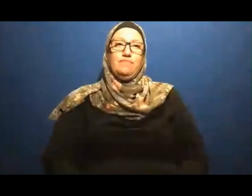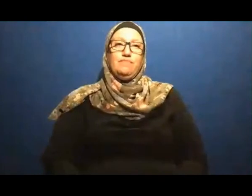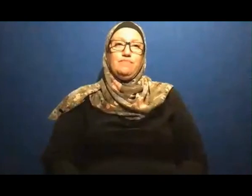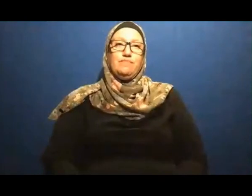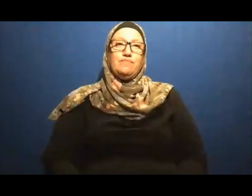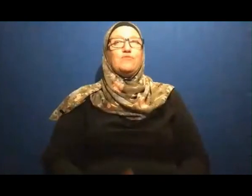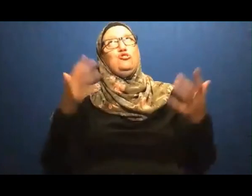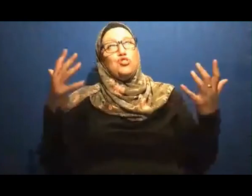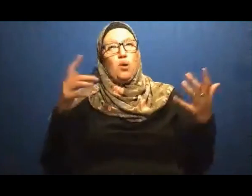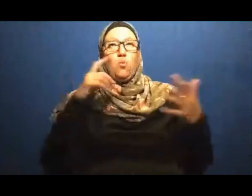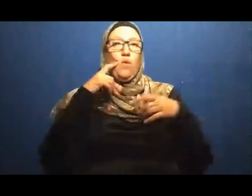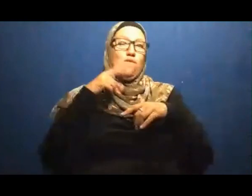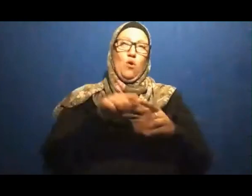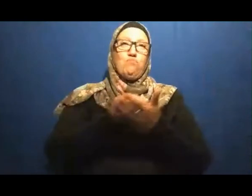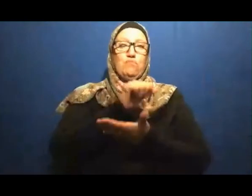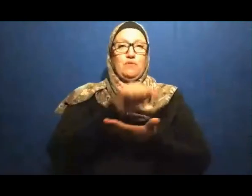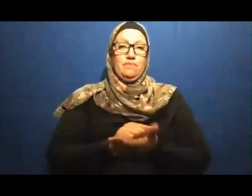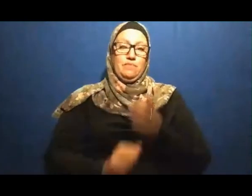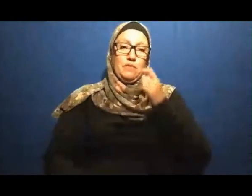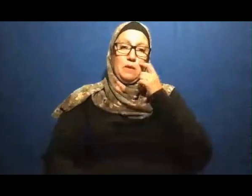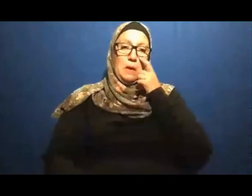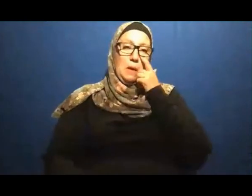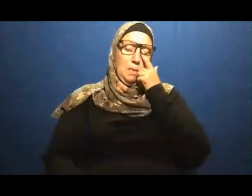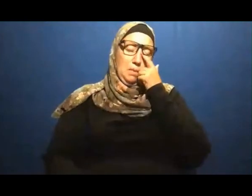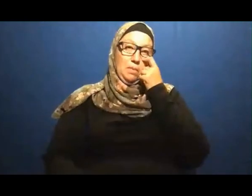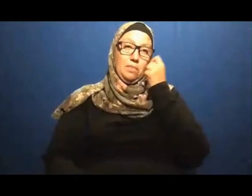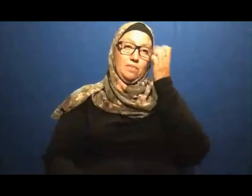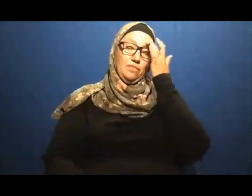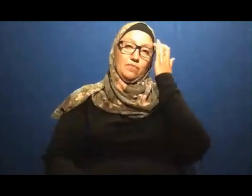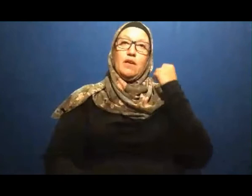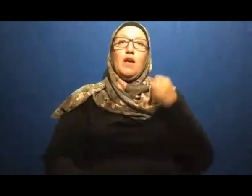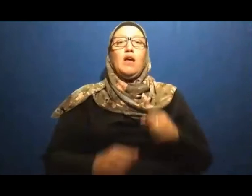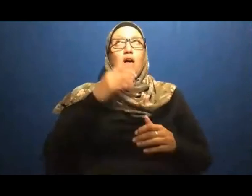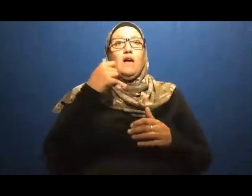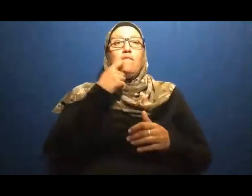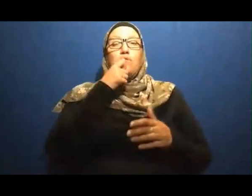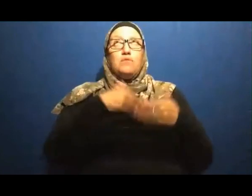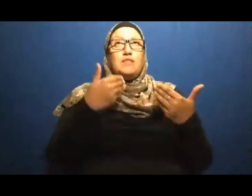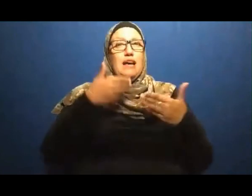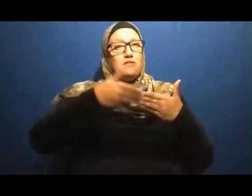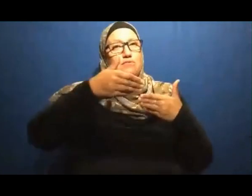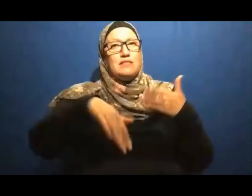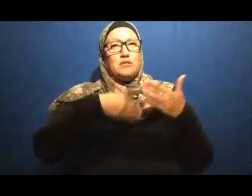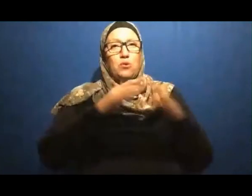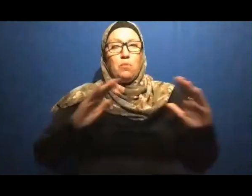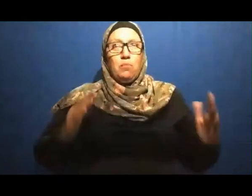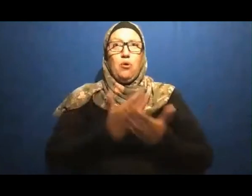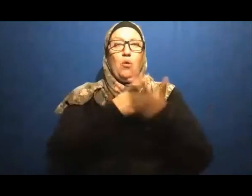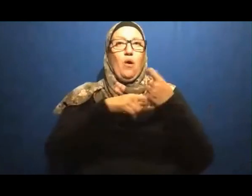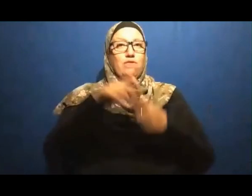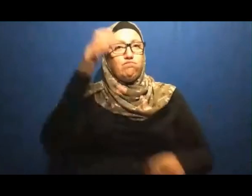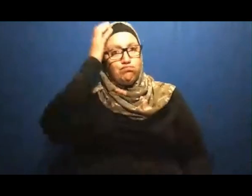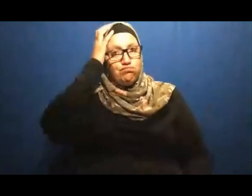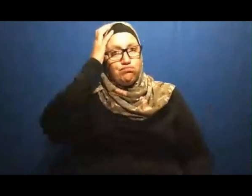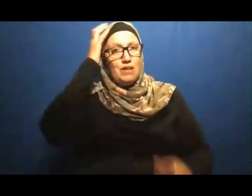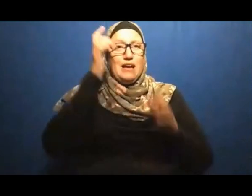The First Anniversary Of Our Dear Imam The Two Earth Imam Imam Zaman Al-Jalal Al-Jum Sharif As I'm Talking To You There